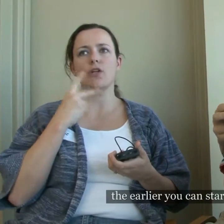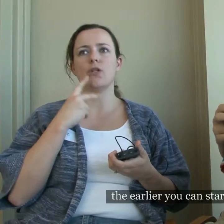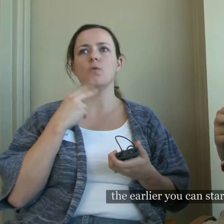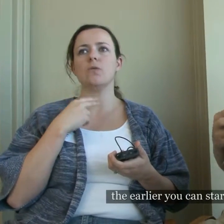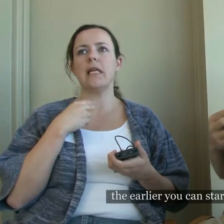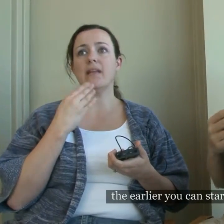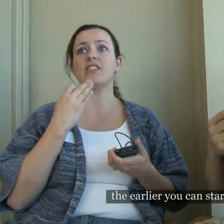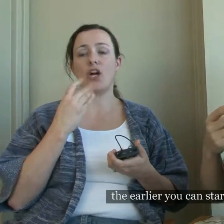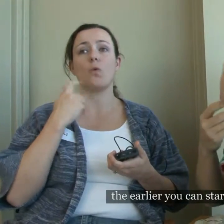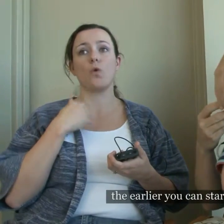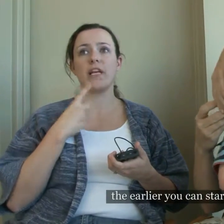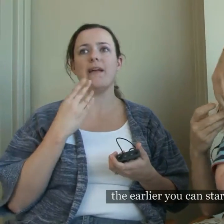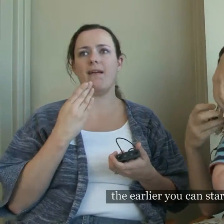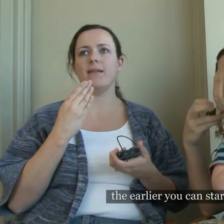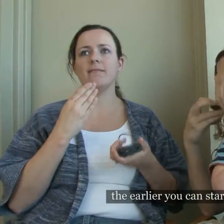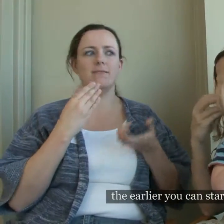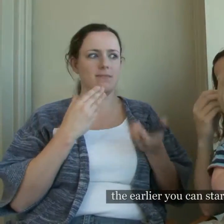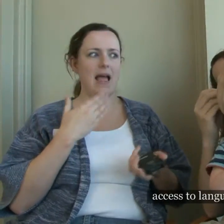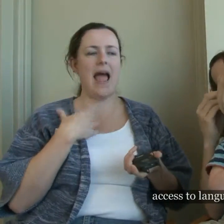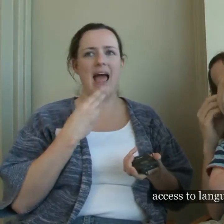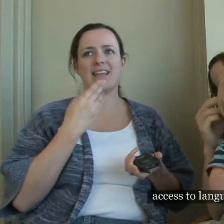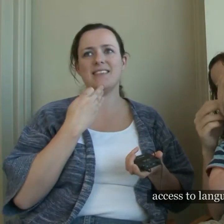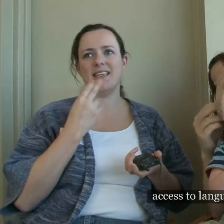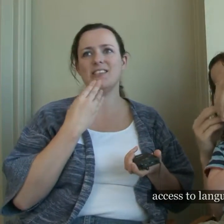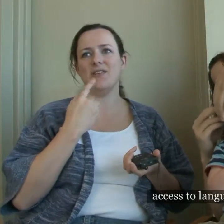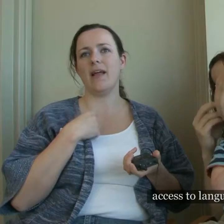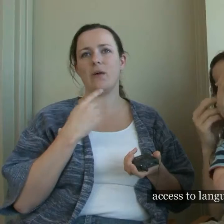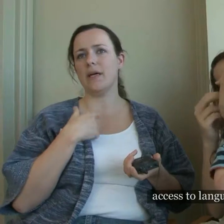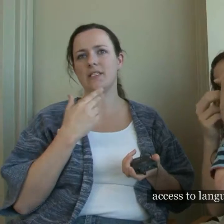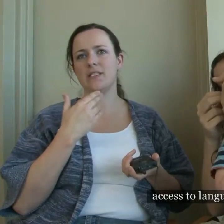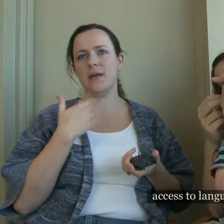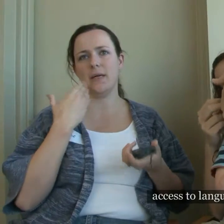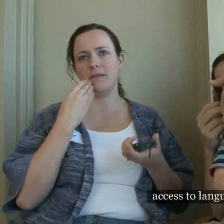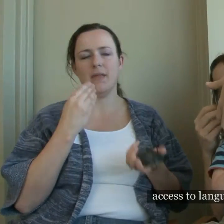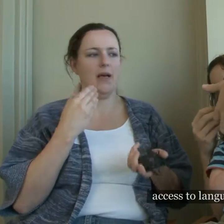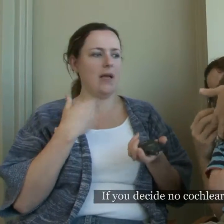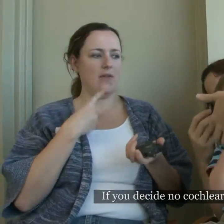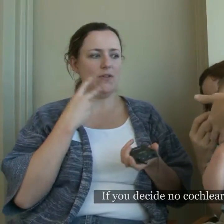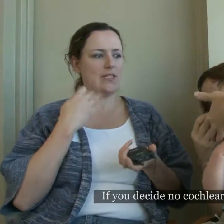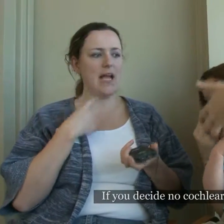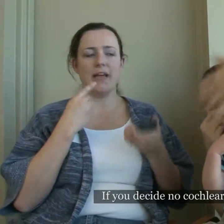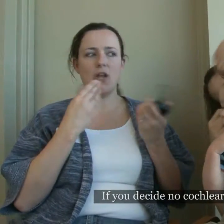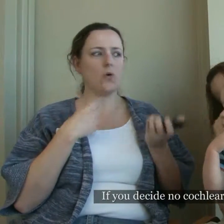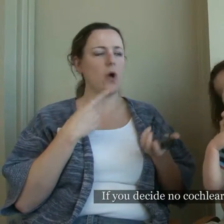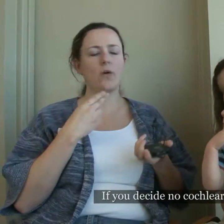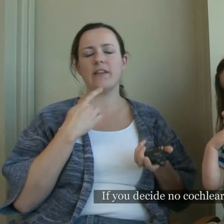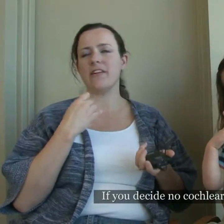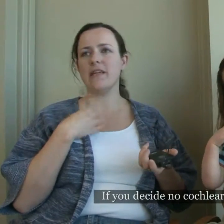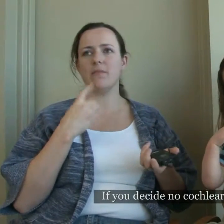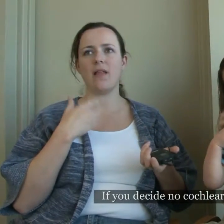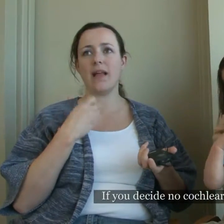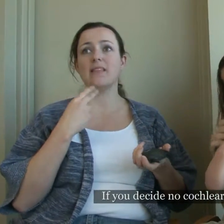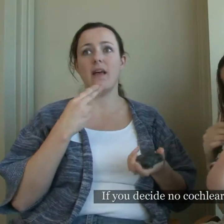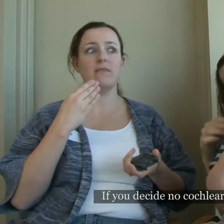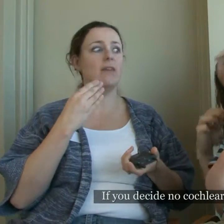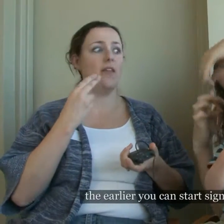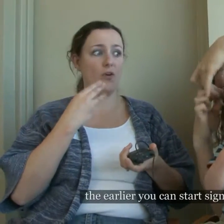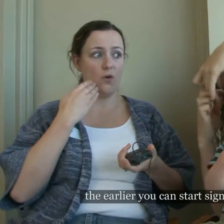you can start working on access to language. I mean, if you decide no cochlear implants, then the